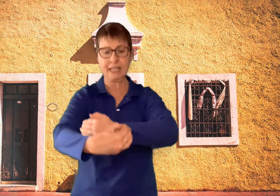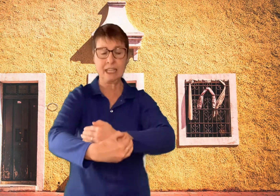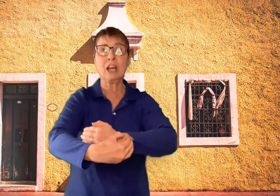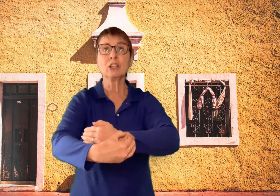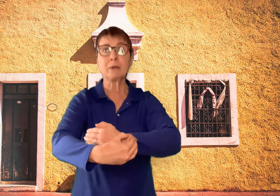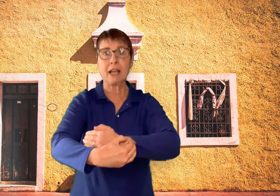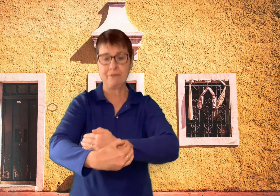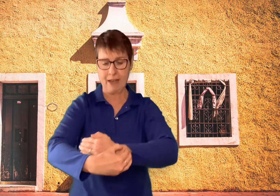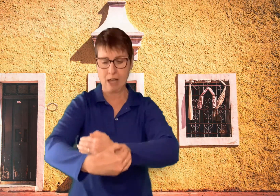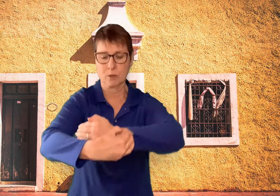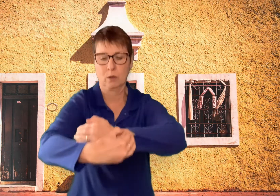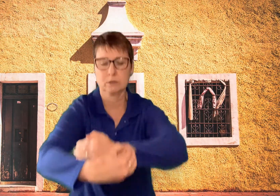look what I found.